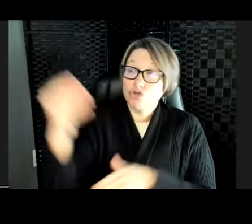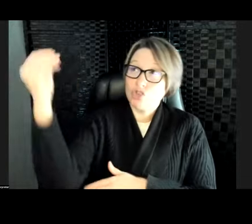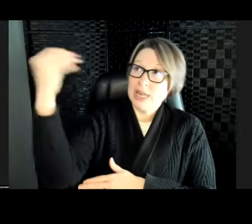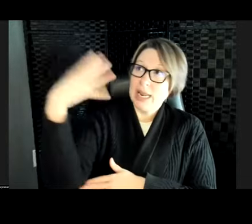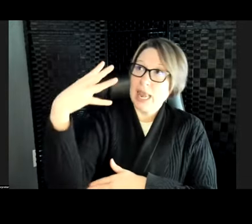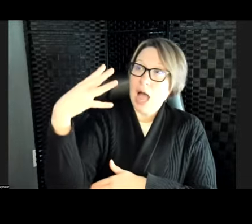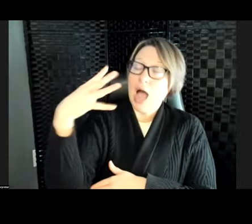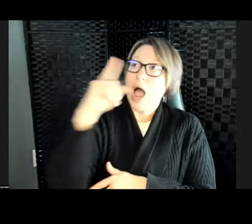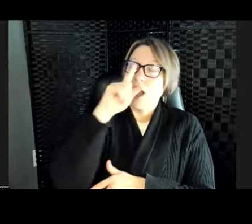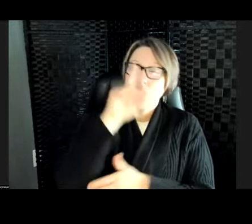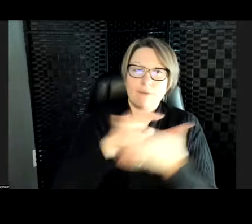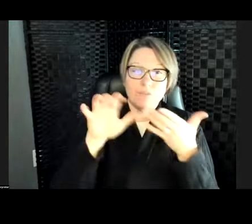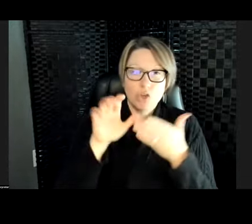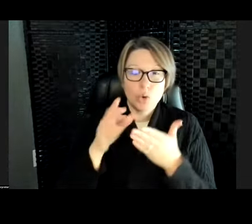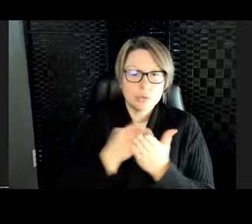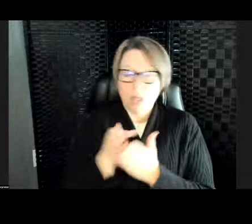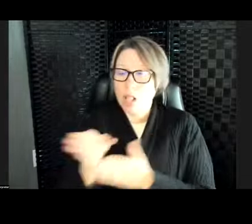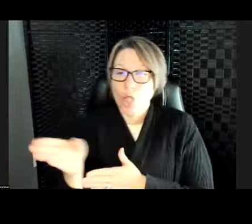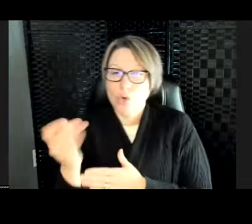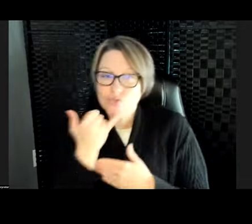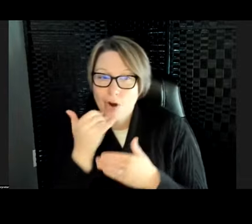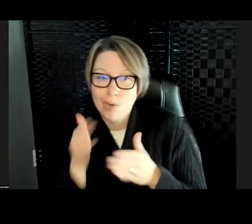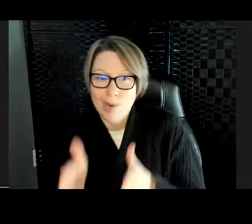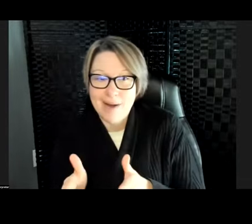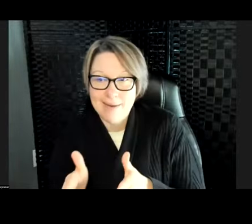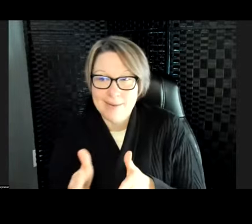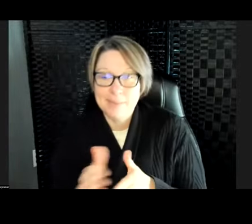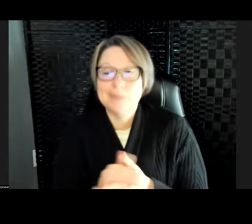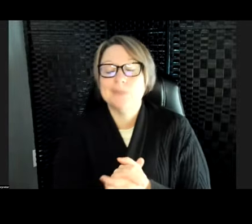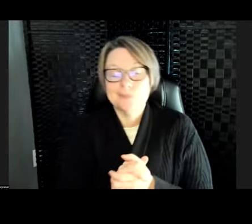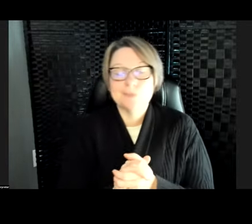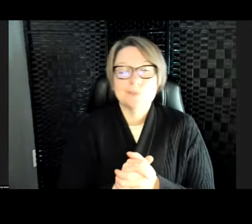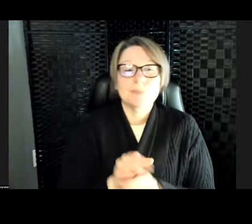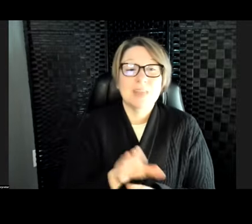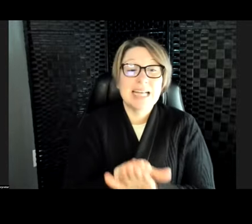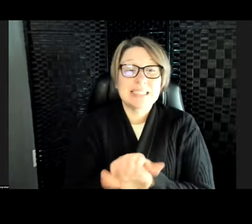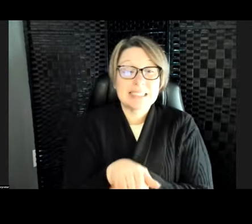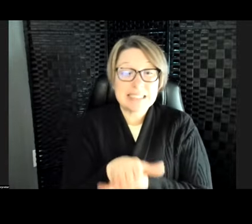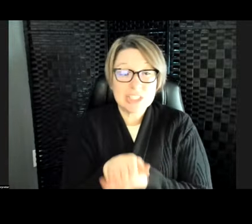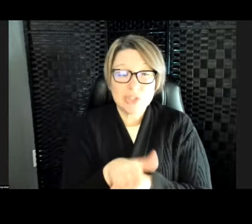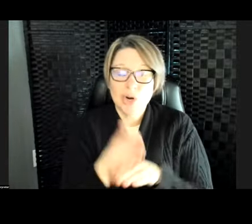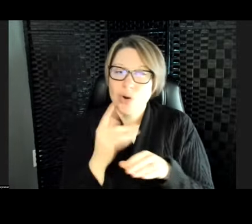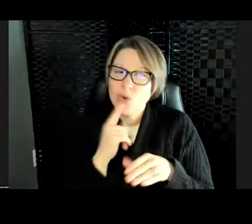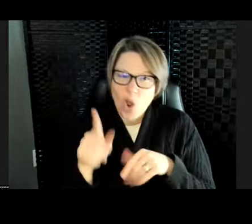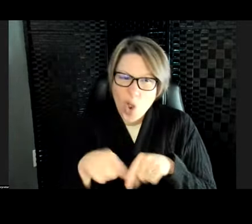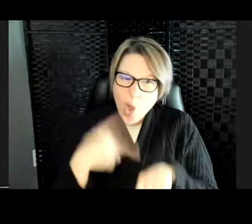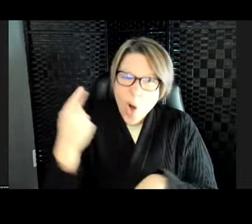So, that's one way. And sea turtles, it takes them a long time to become an adult. So,